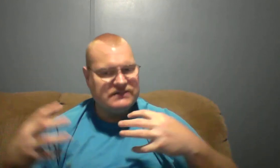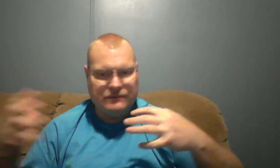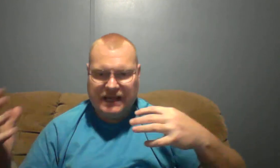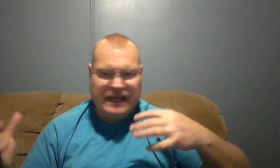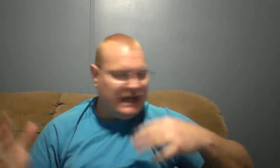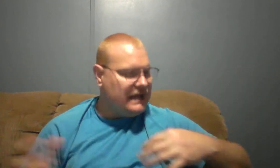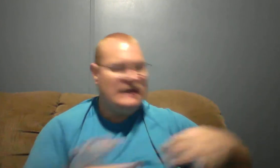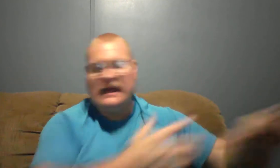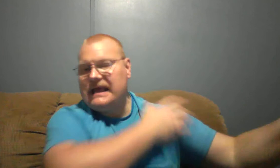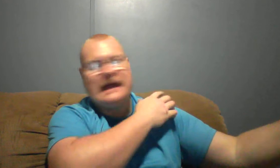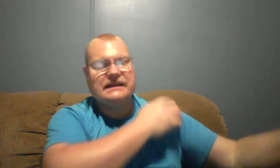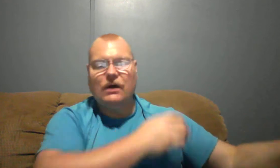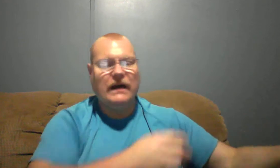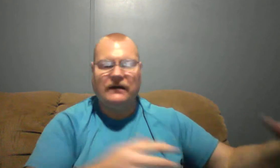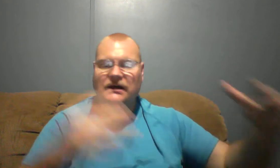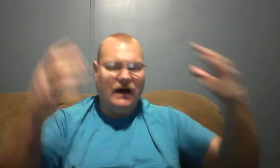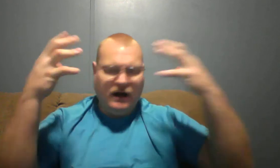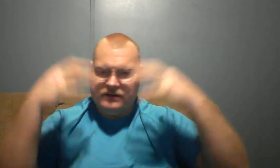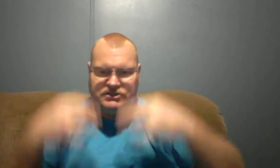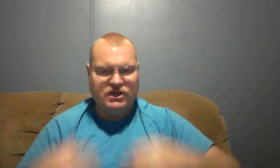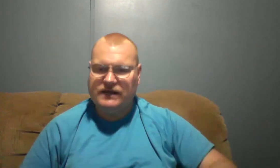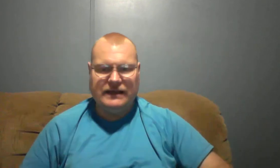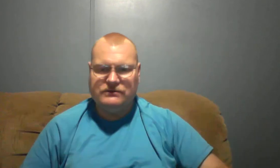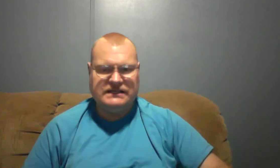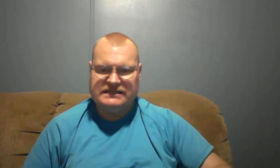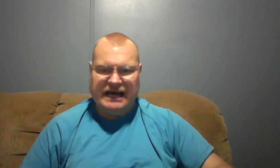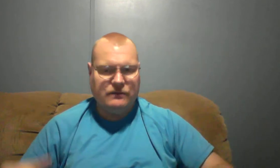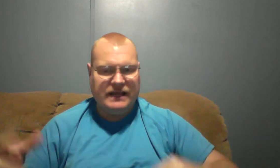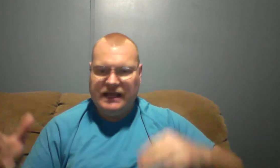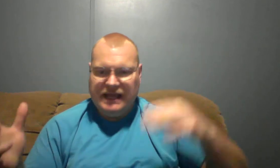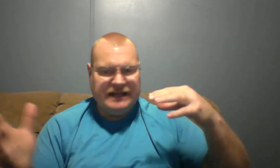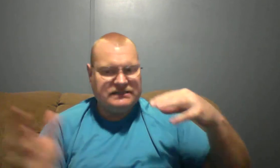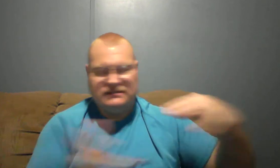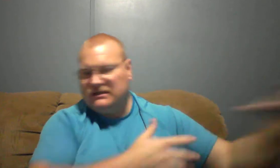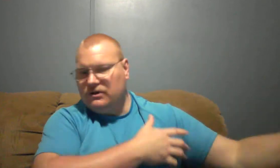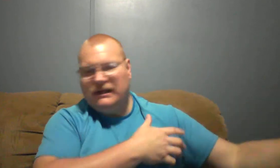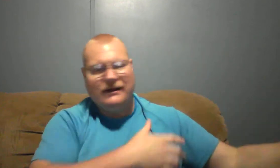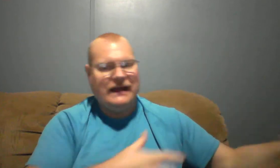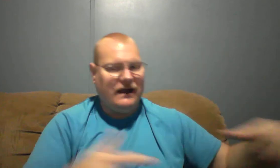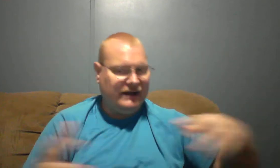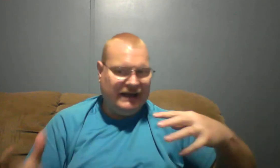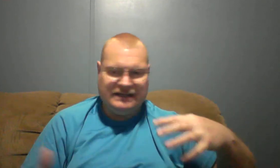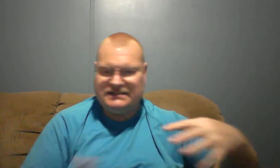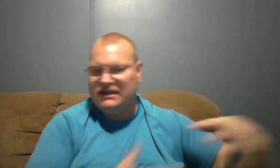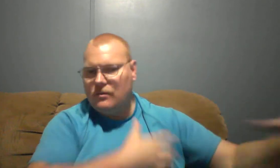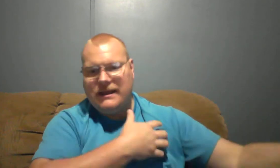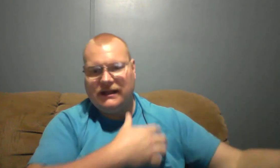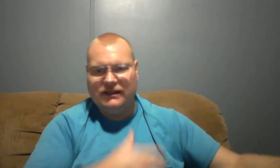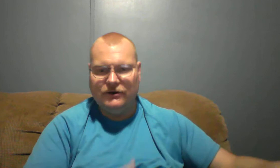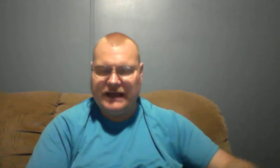in me he had to go out all the junk that was inside of me it's cleared out and it's still being cleared out.